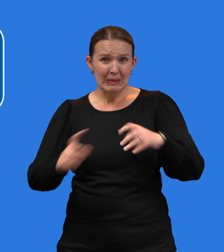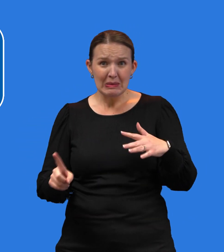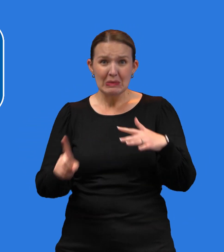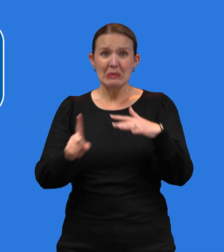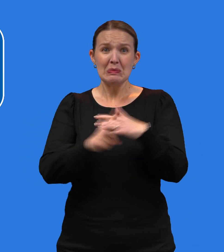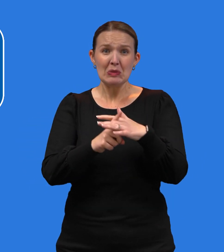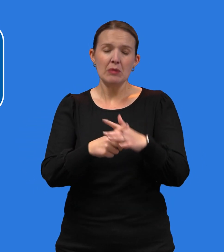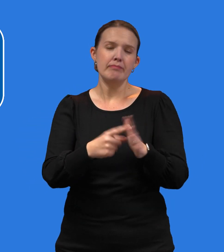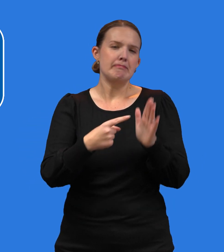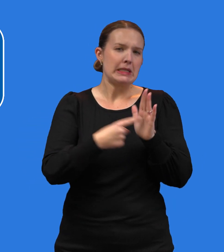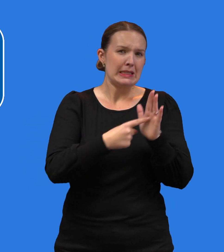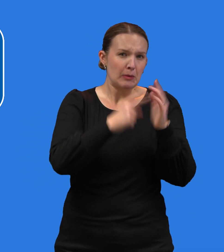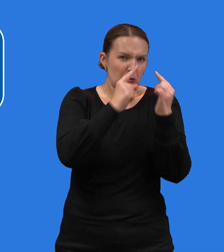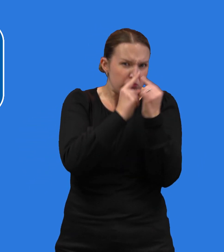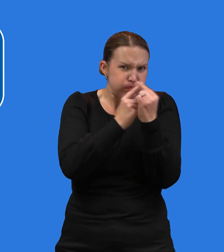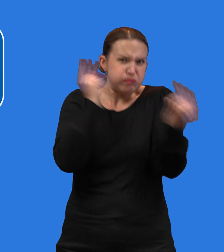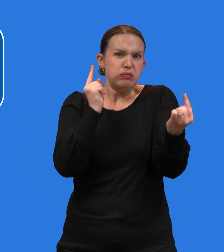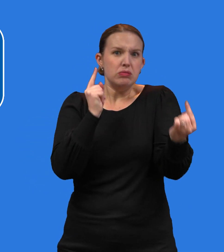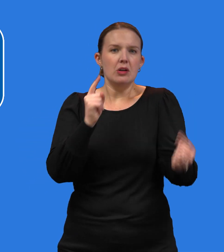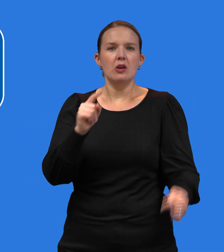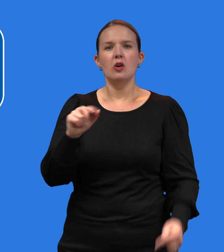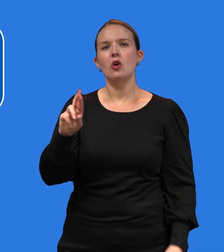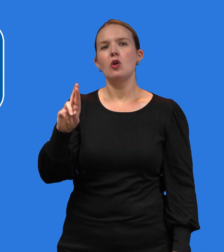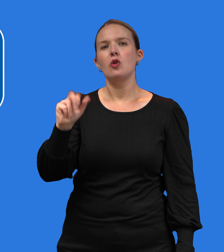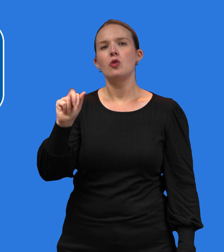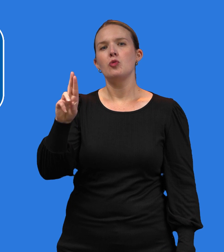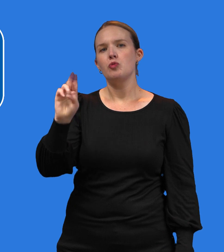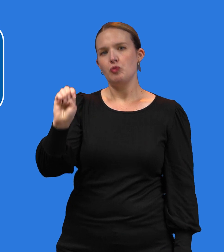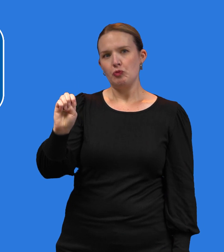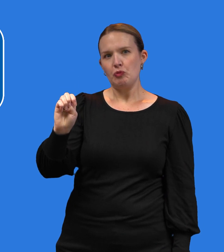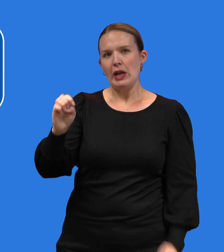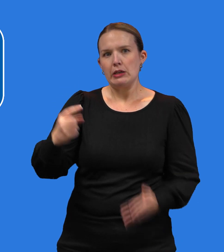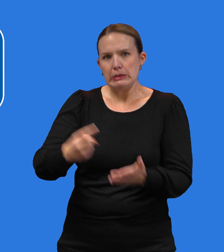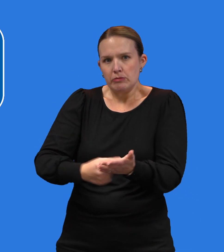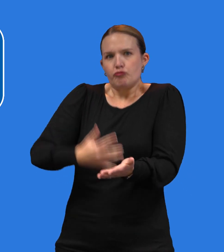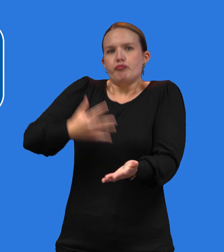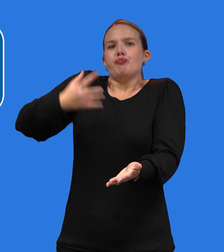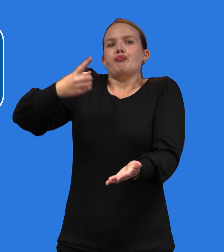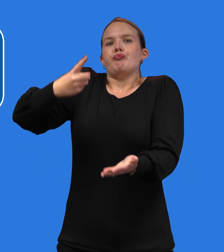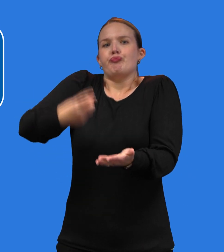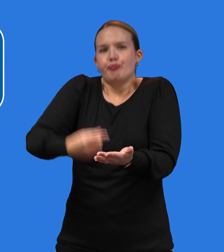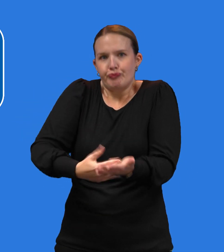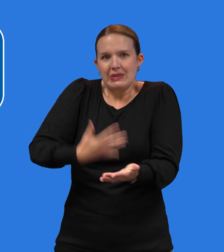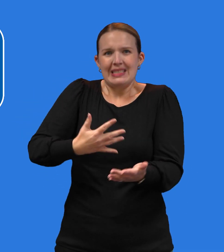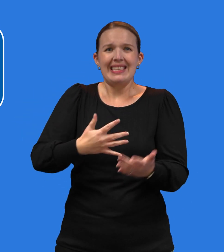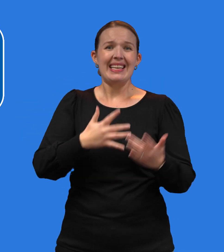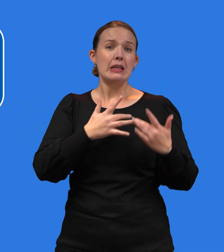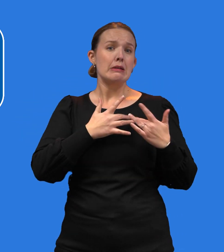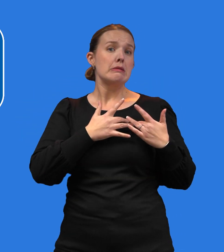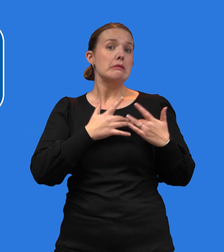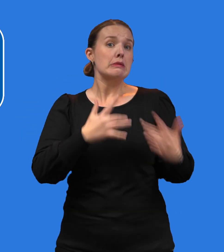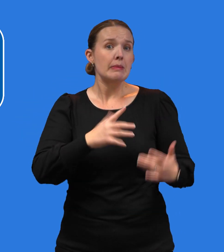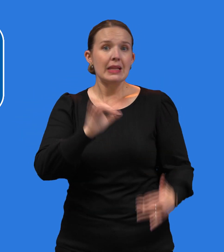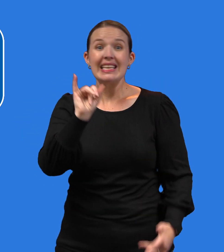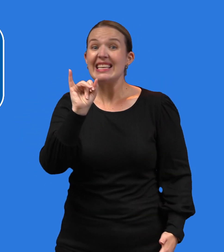Serious reactions, like a severe allergic reaction after COVID-19